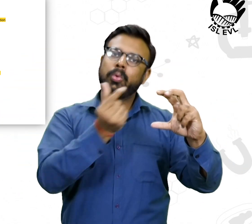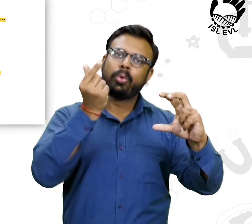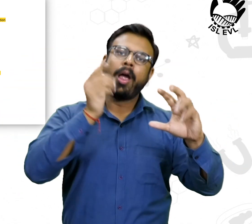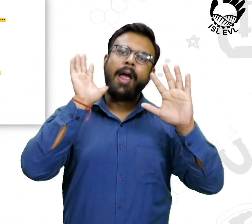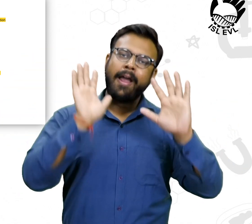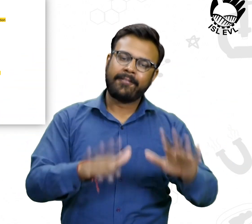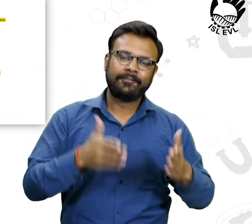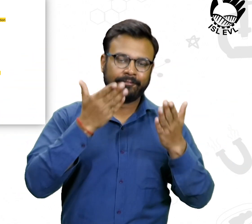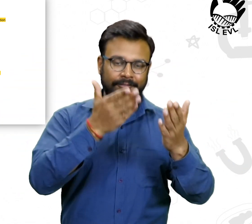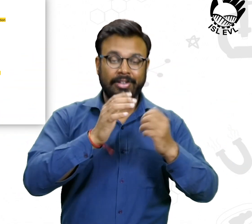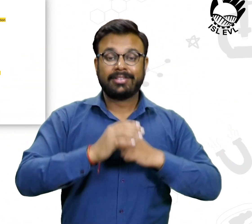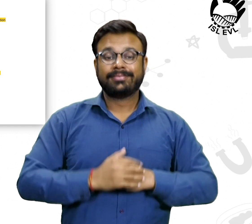proteins.